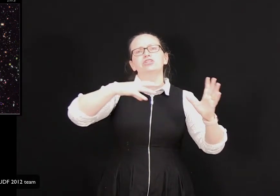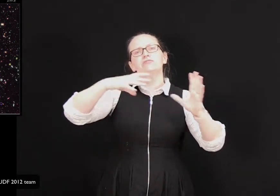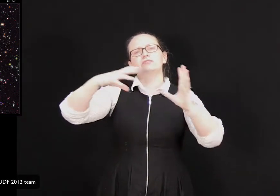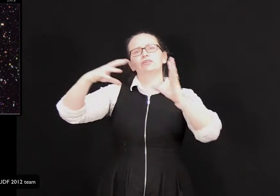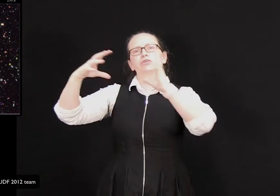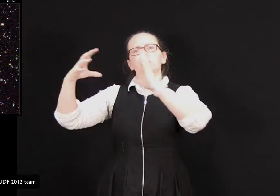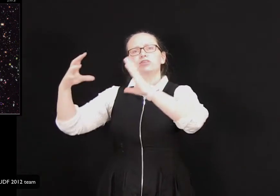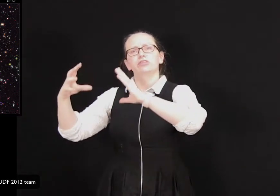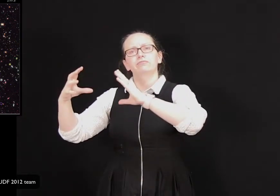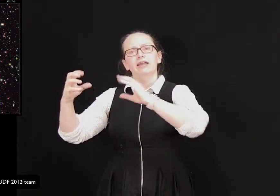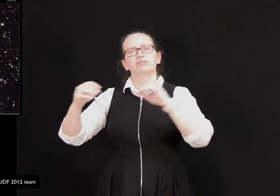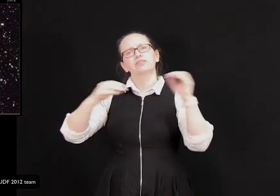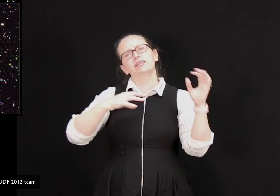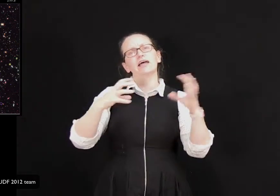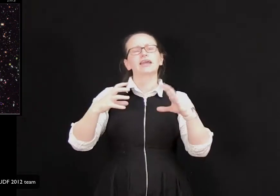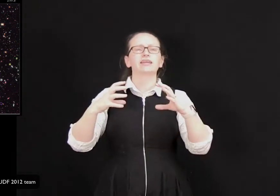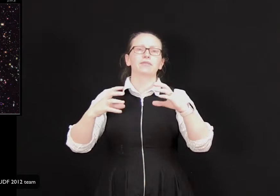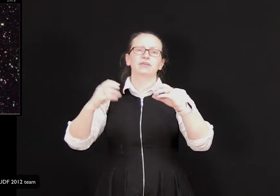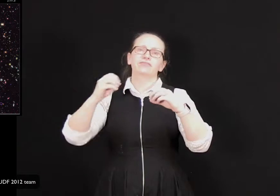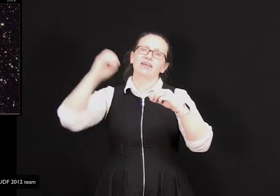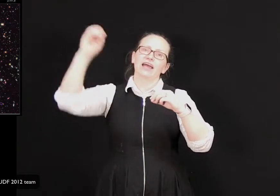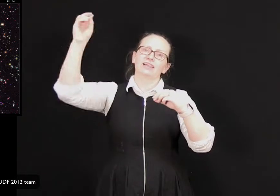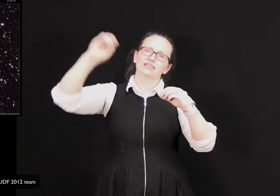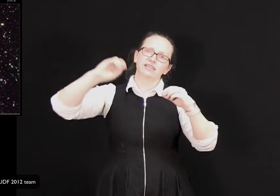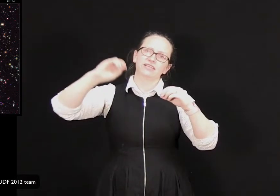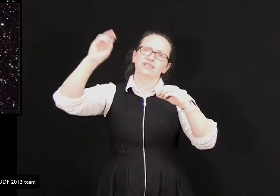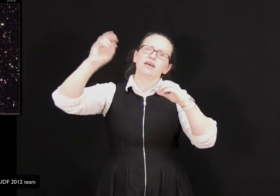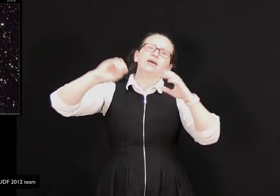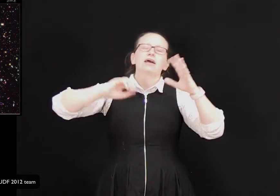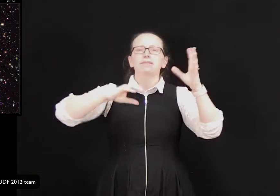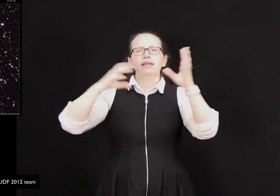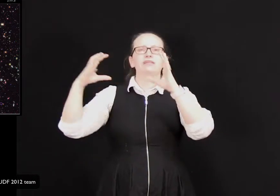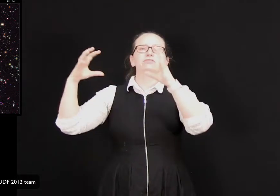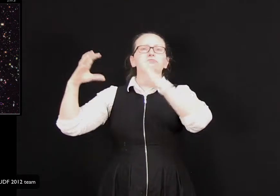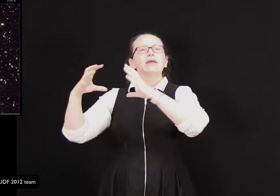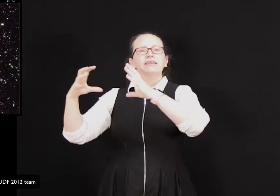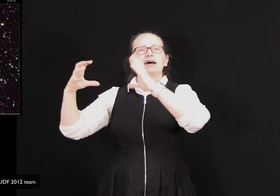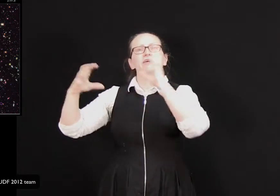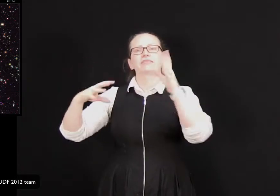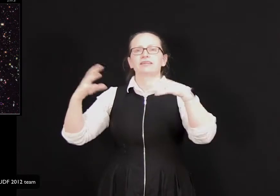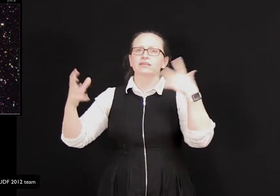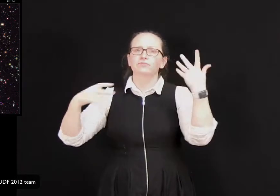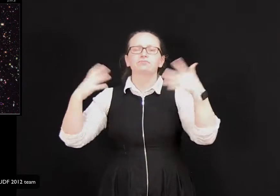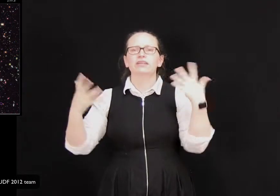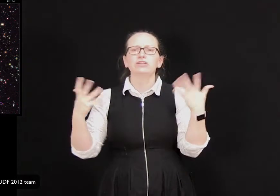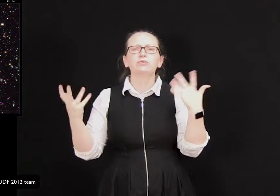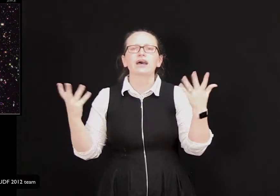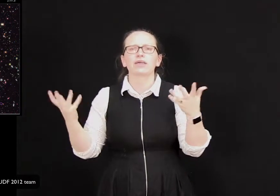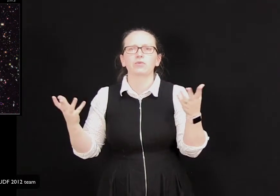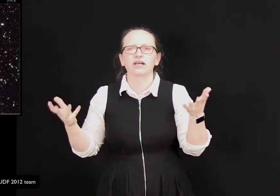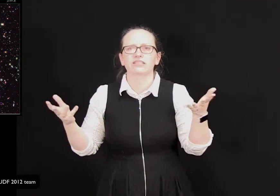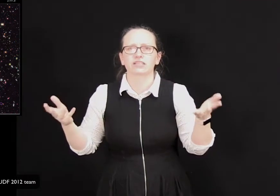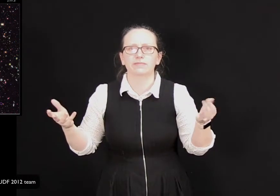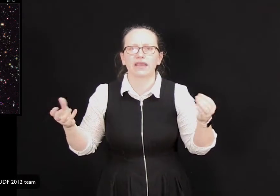shifted towards the red. So the light coming from galaxies appeared redder than it you would otherwise expect.